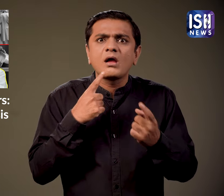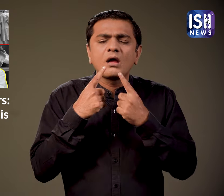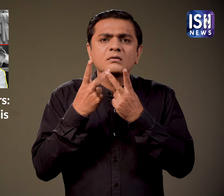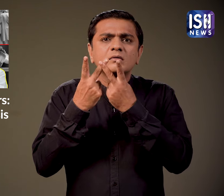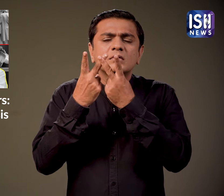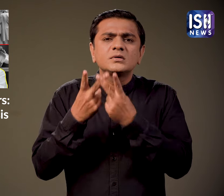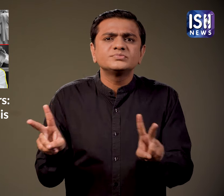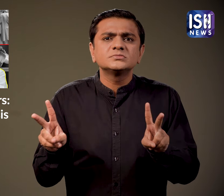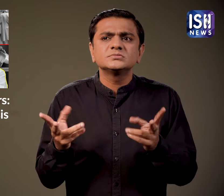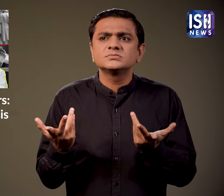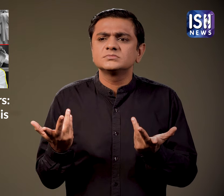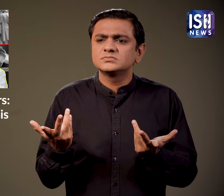There were contradictory statements.